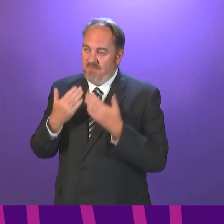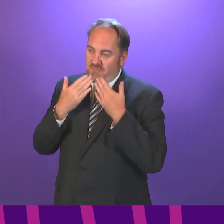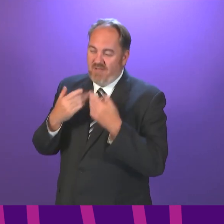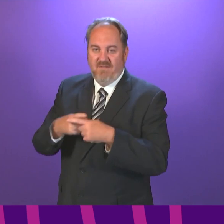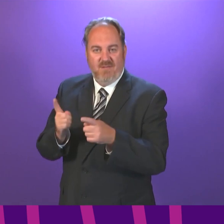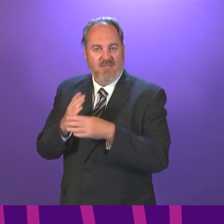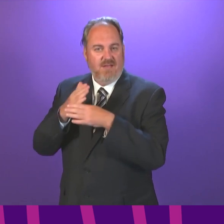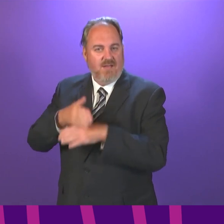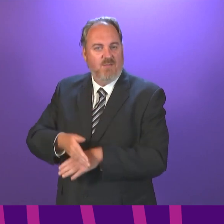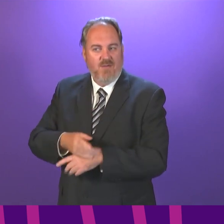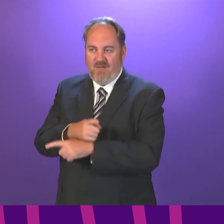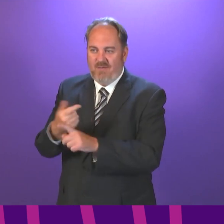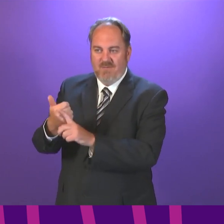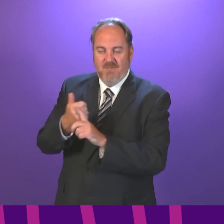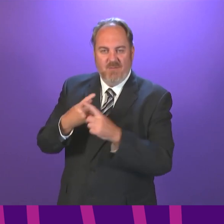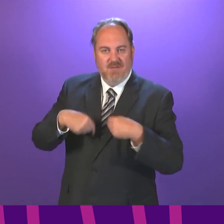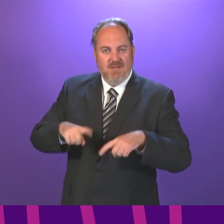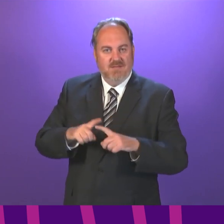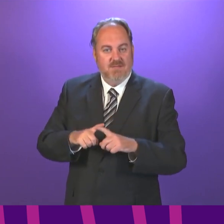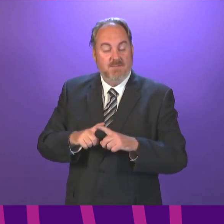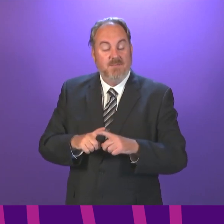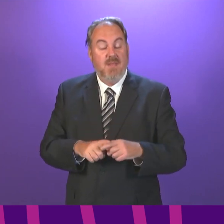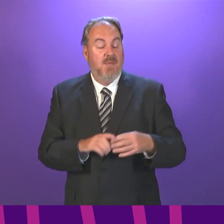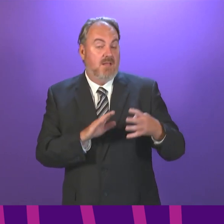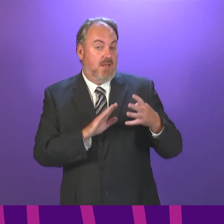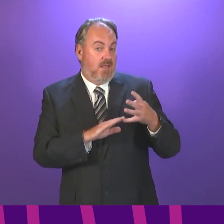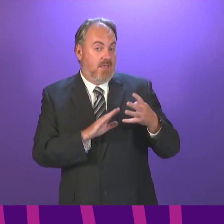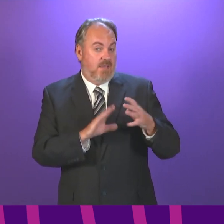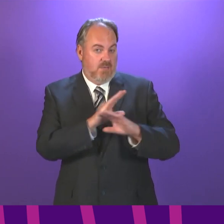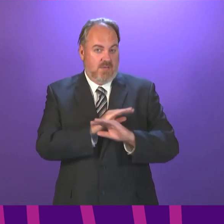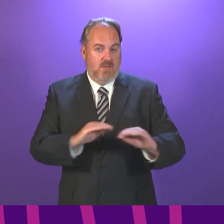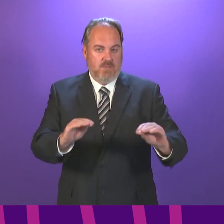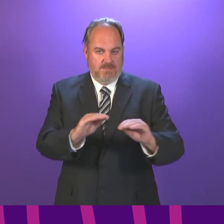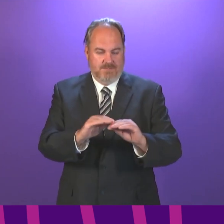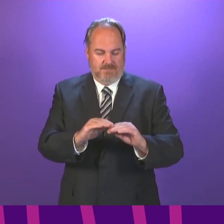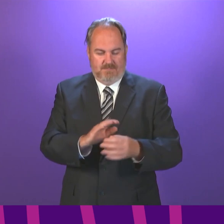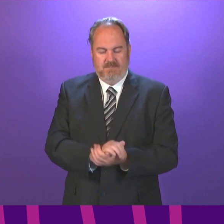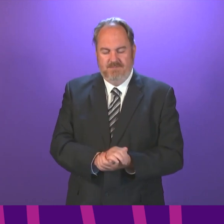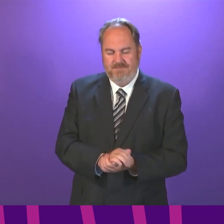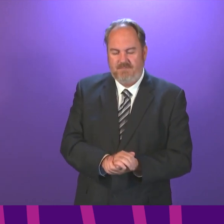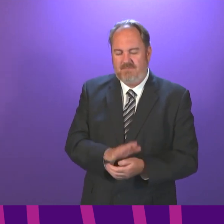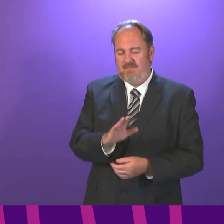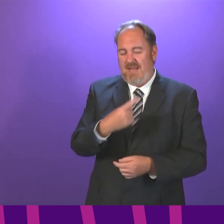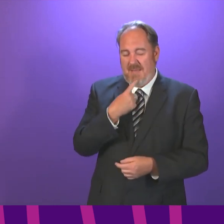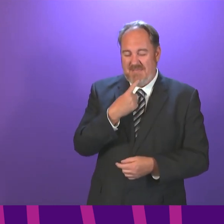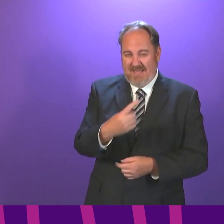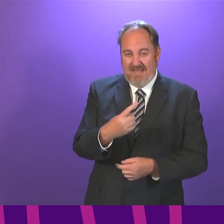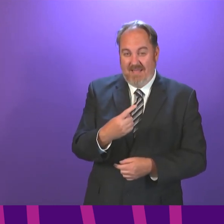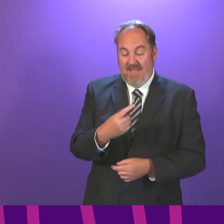today, as indeed has the public. Finally, why don't I just rule out vaccine passports?